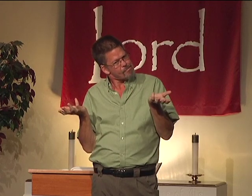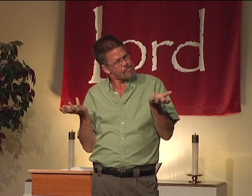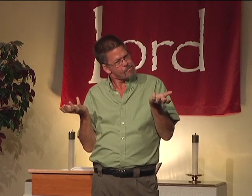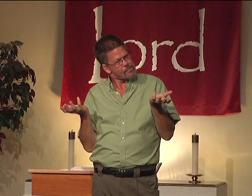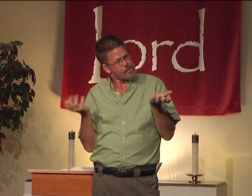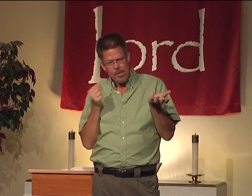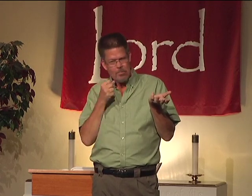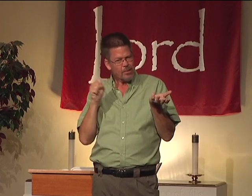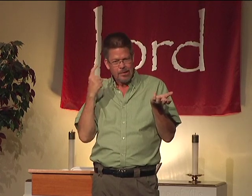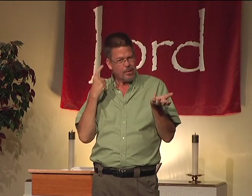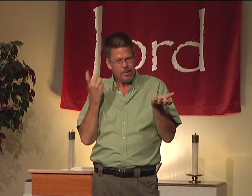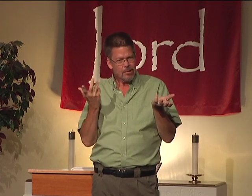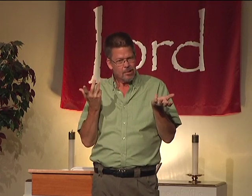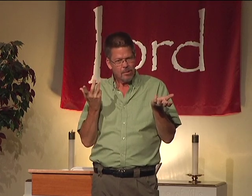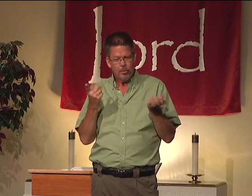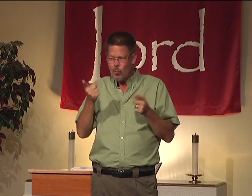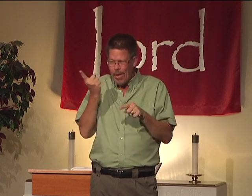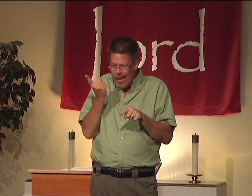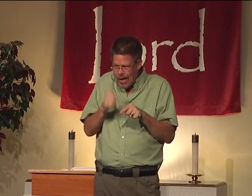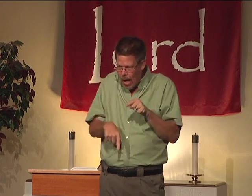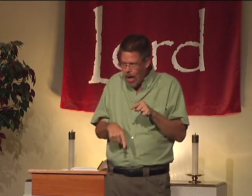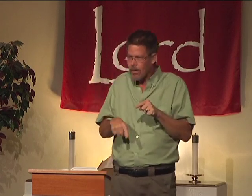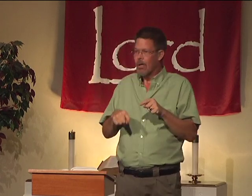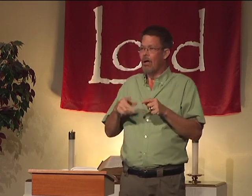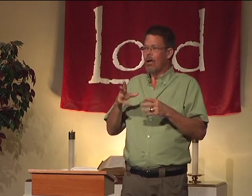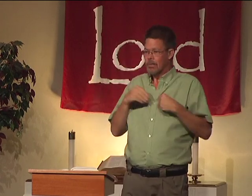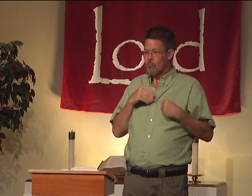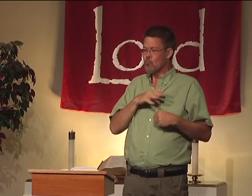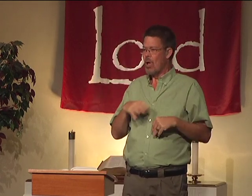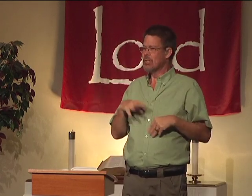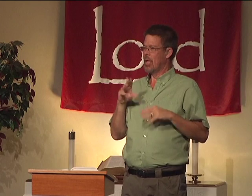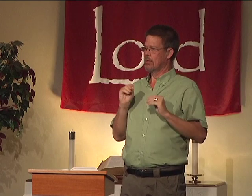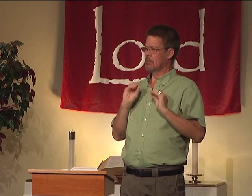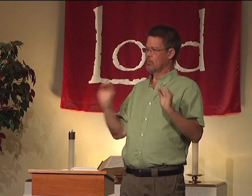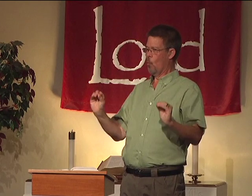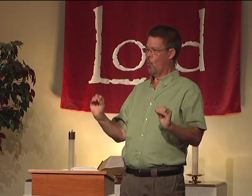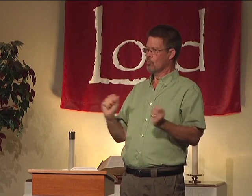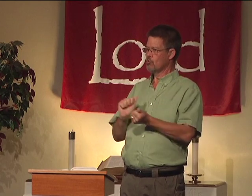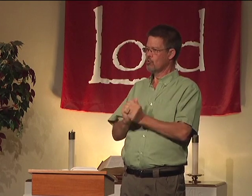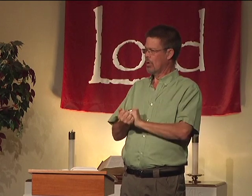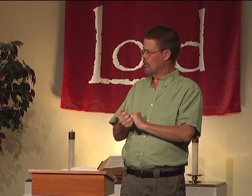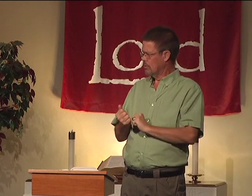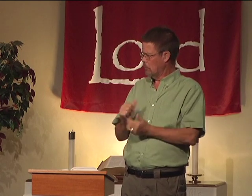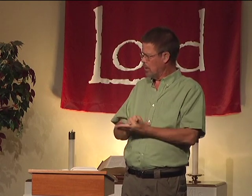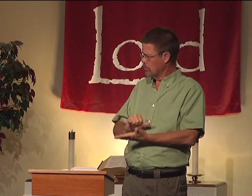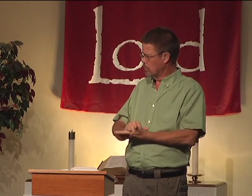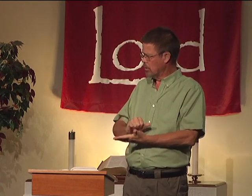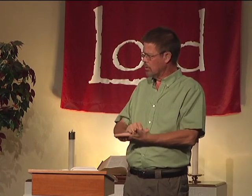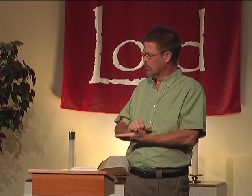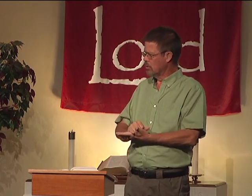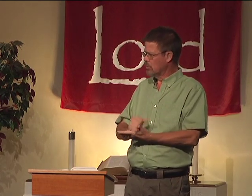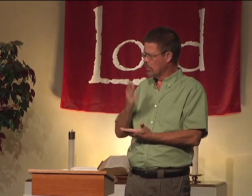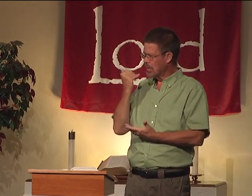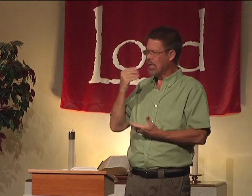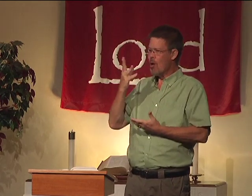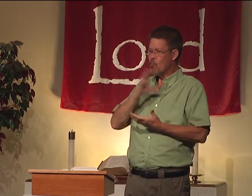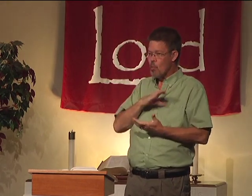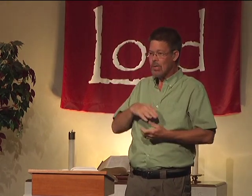then I'm not really listening. You can't accept Christ and then have no change within your life. It's